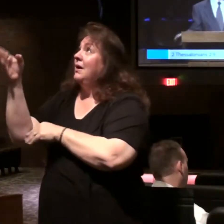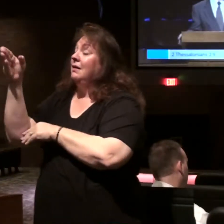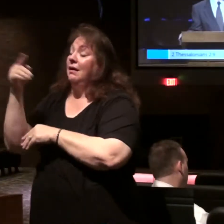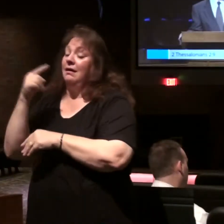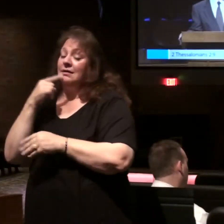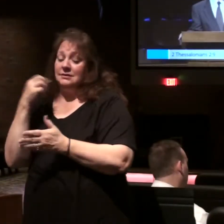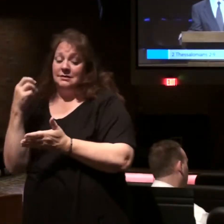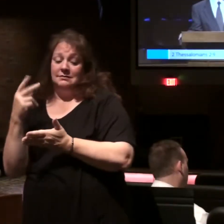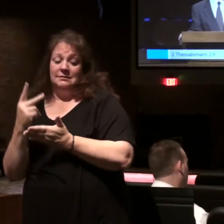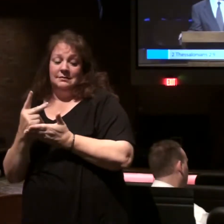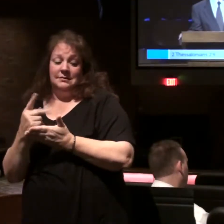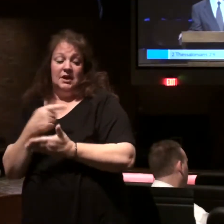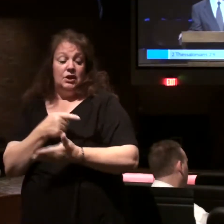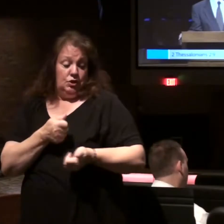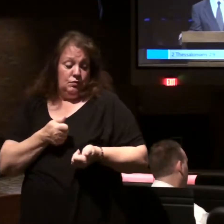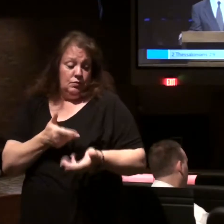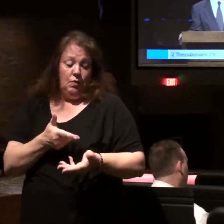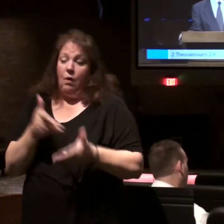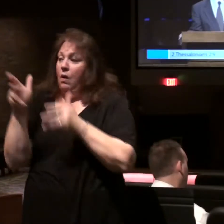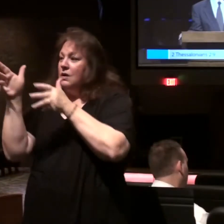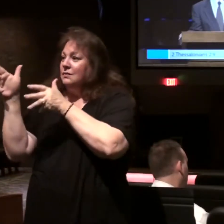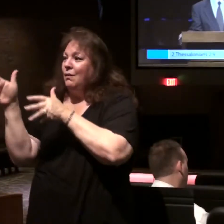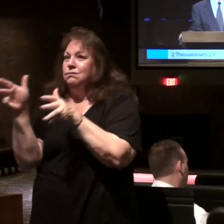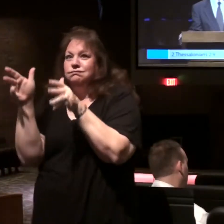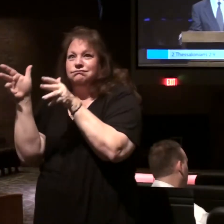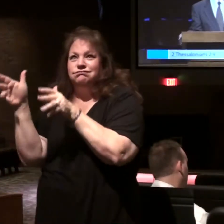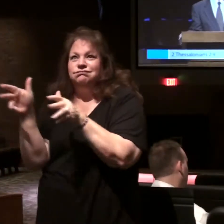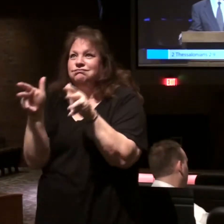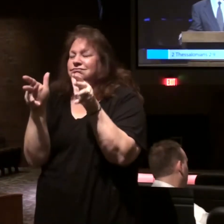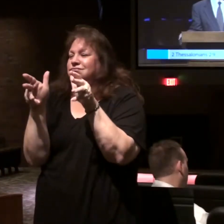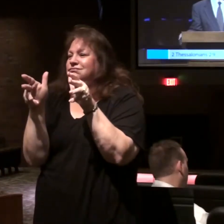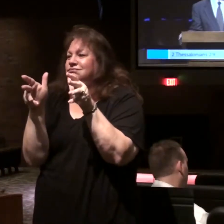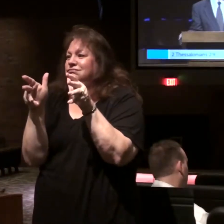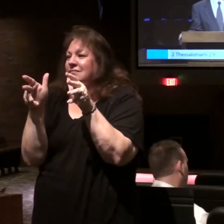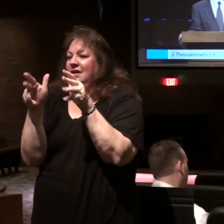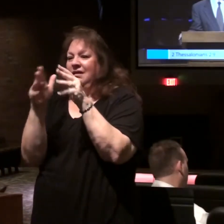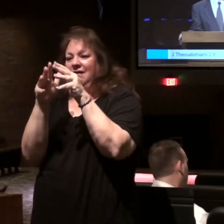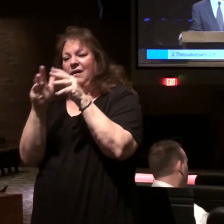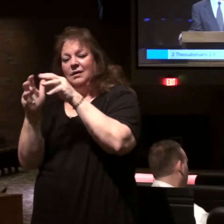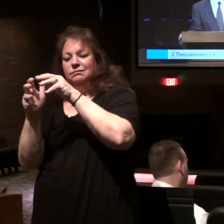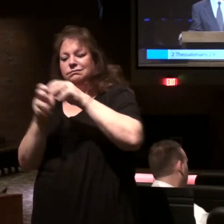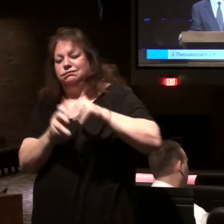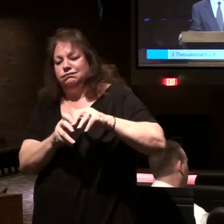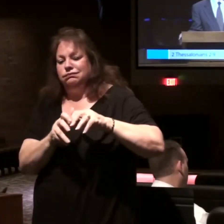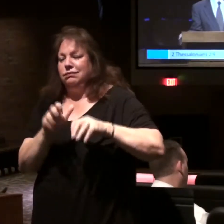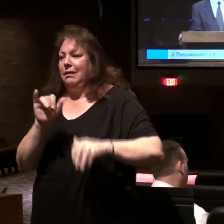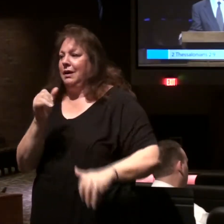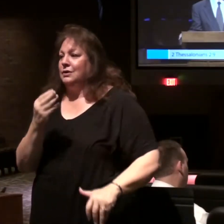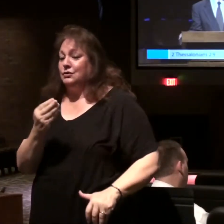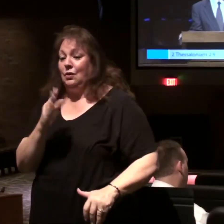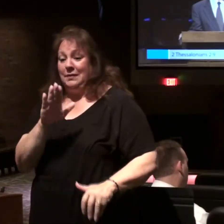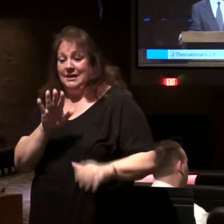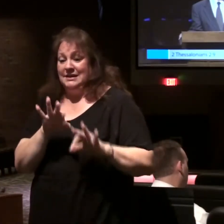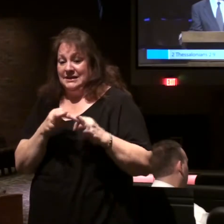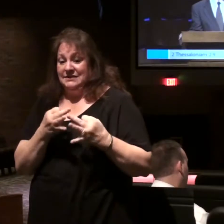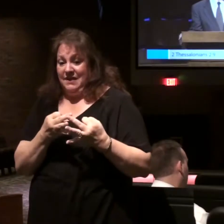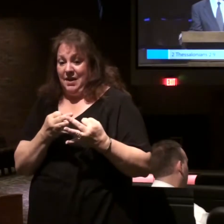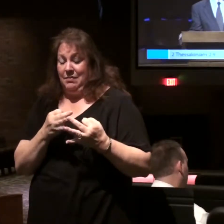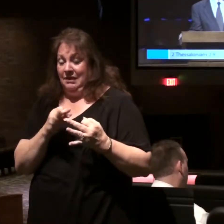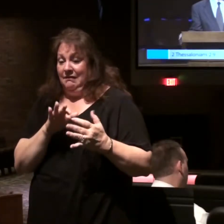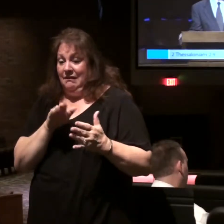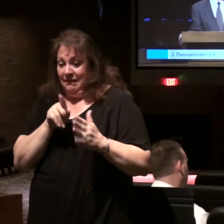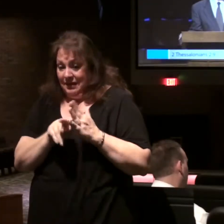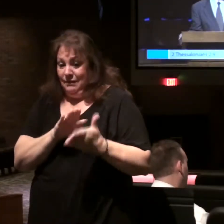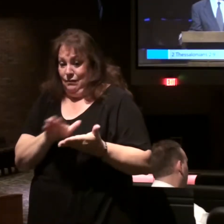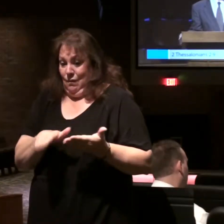approval Satan could cause the wind to blow and cause a house to fall on Job's children and kill them all